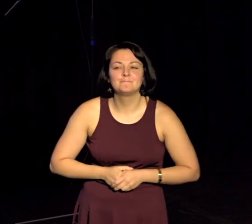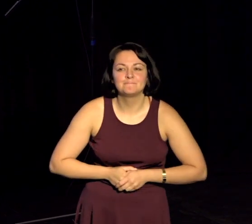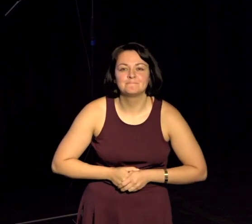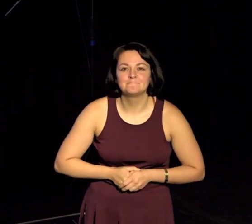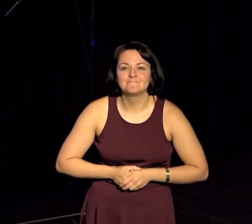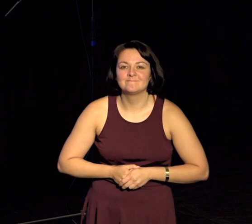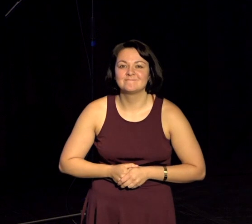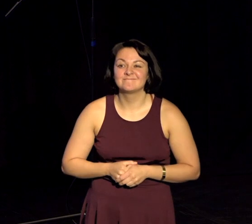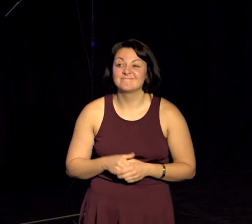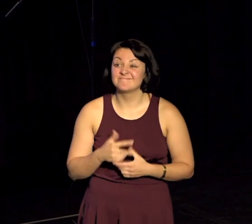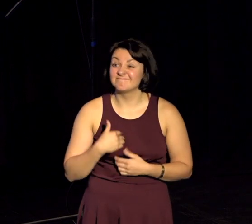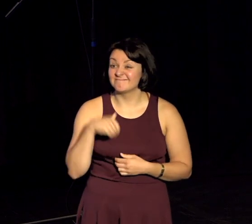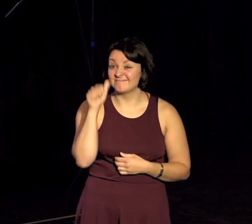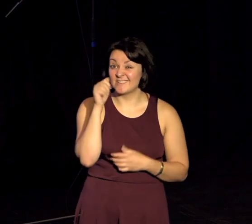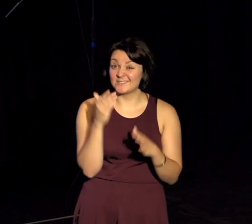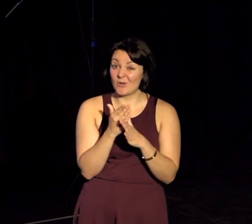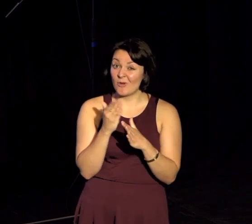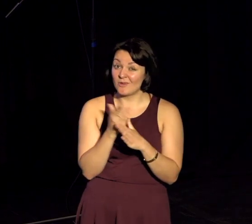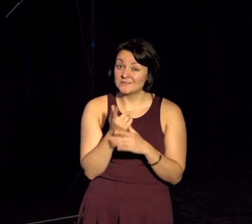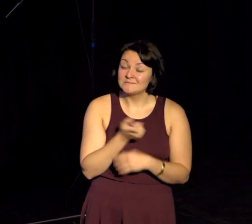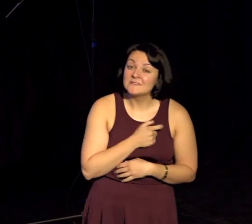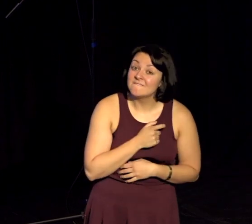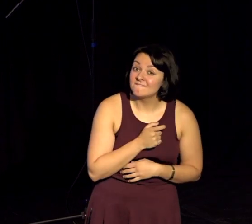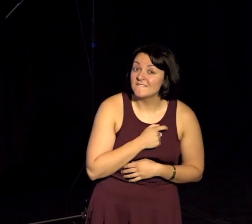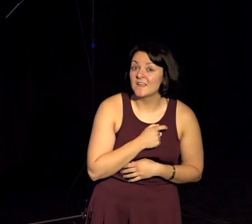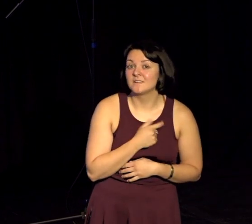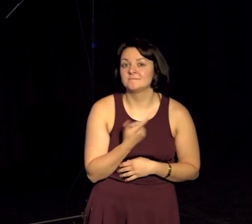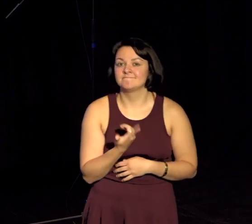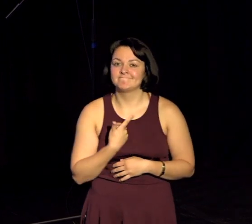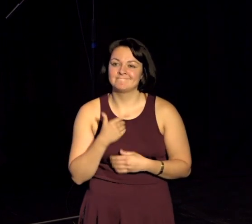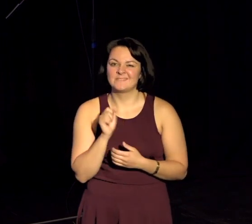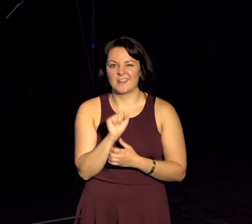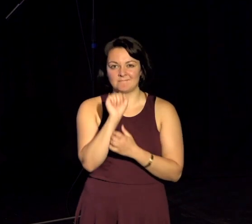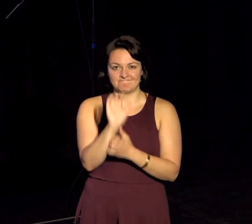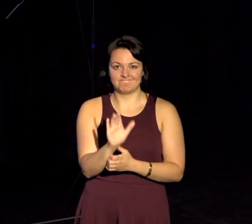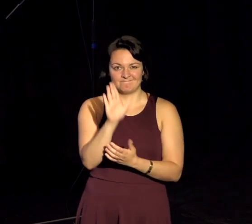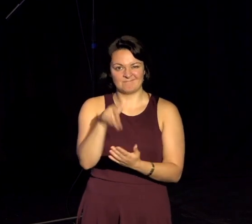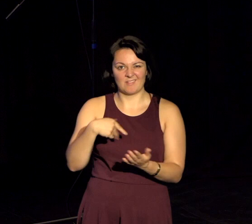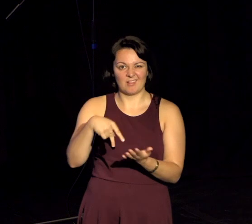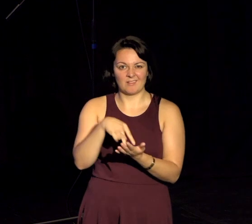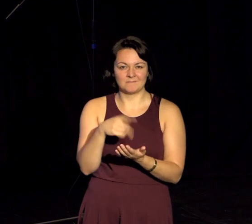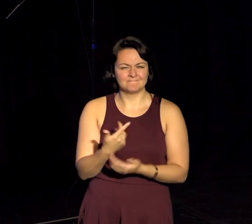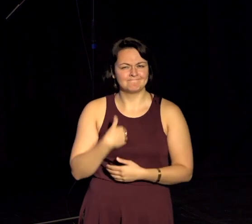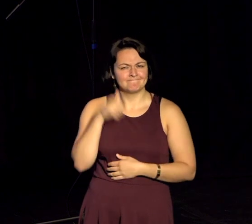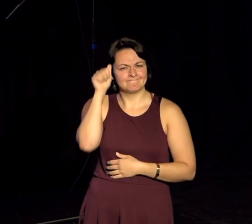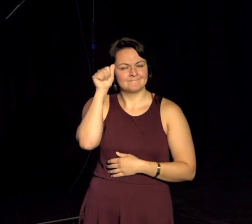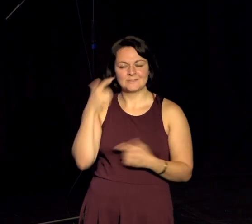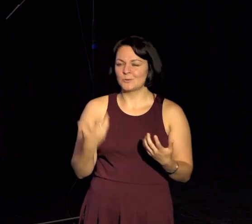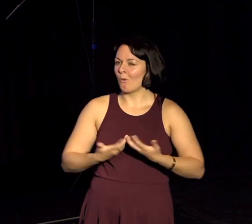I know that they're hiding it from you out of fear, out of stigma. How do I know this?